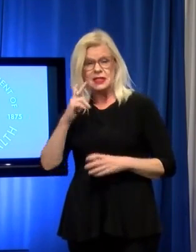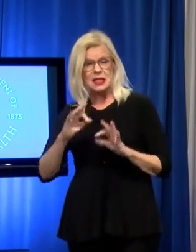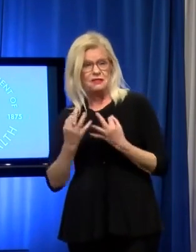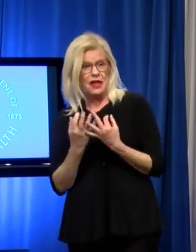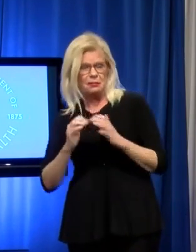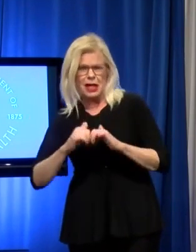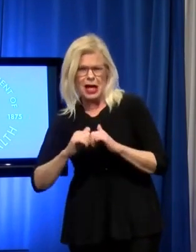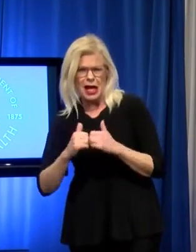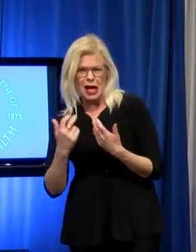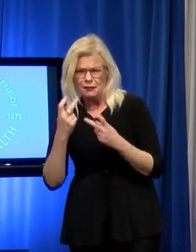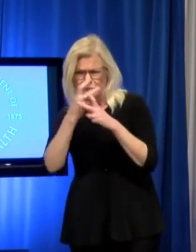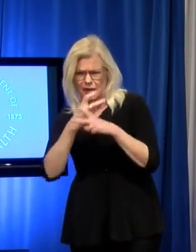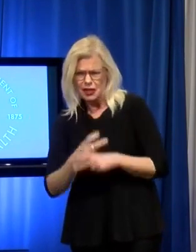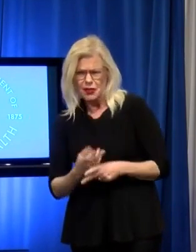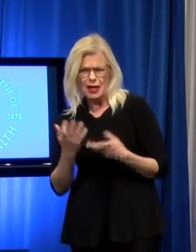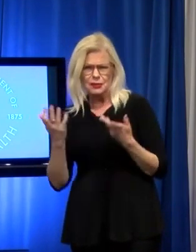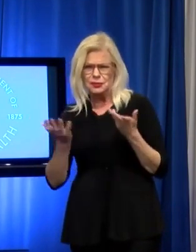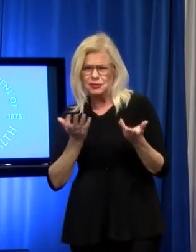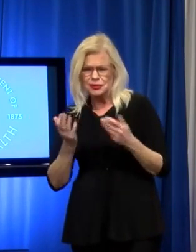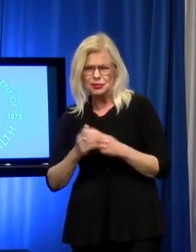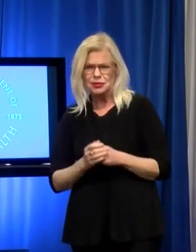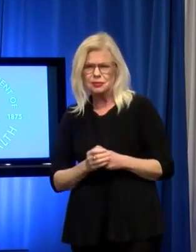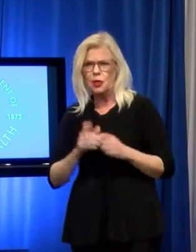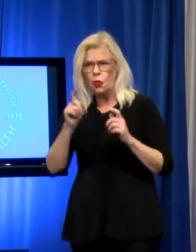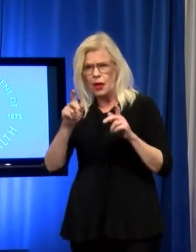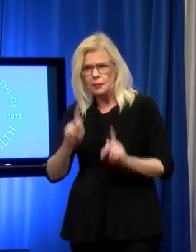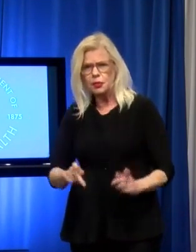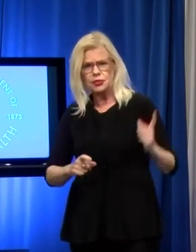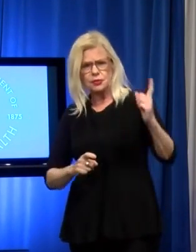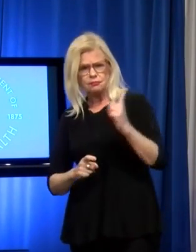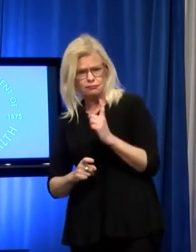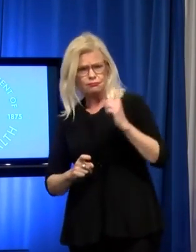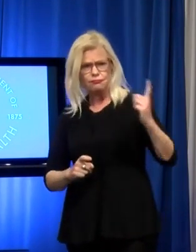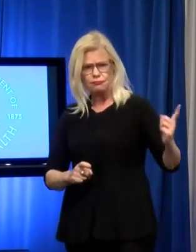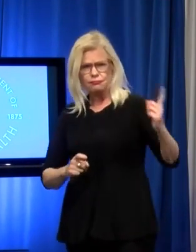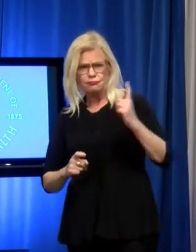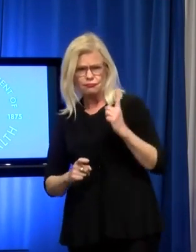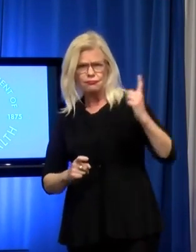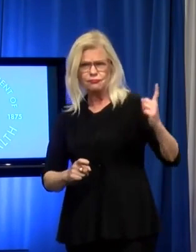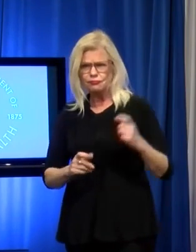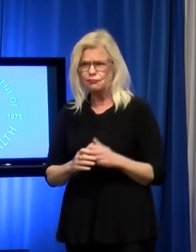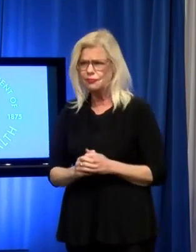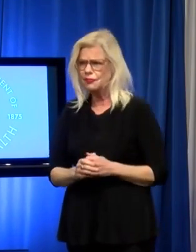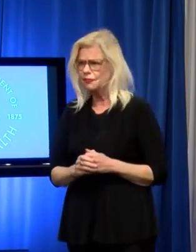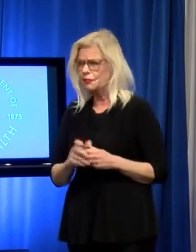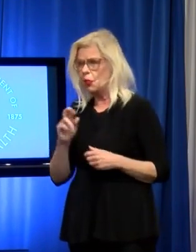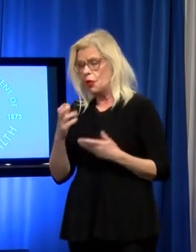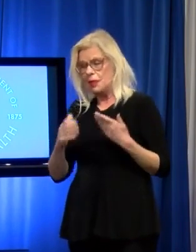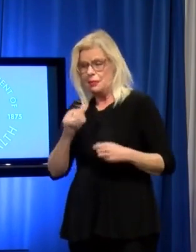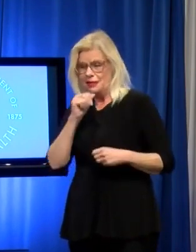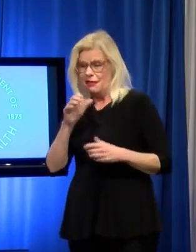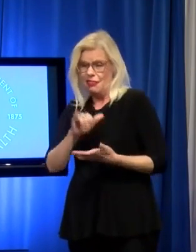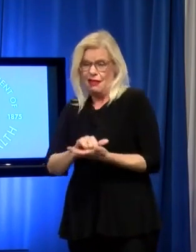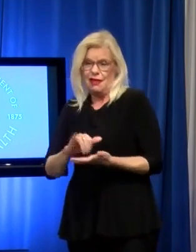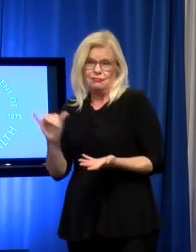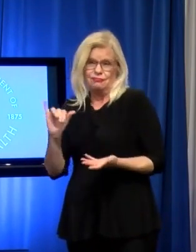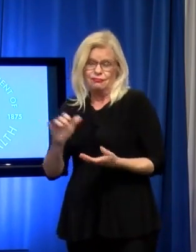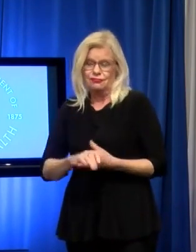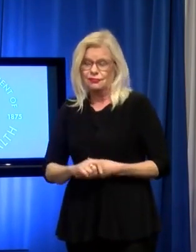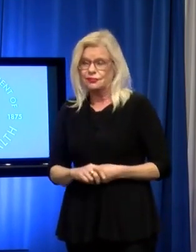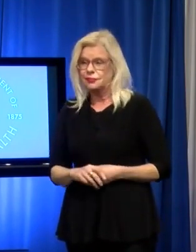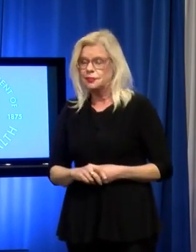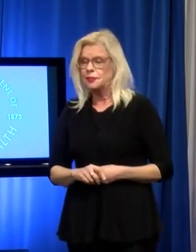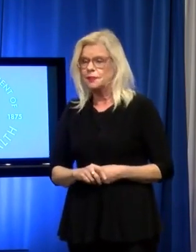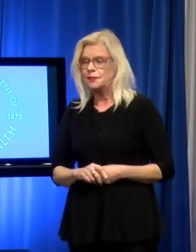going to have to figure out a way to do it safely one person at a time and not even clear that we'll be able to do that. But